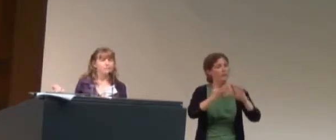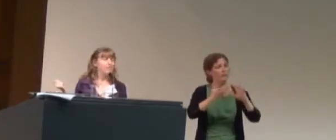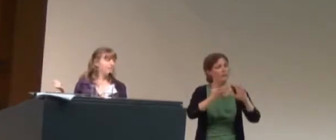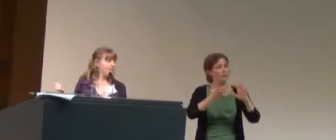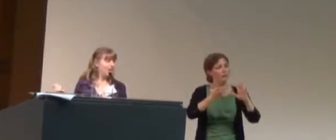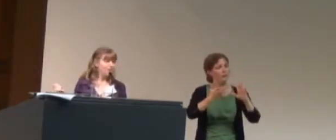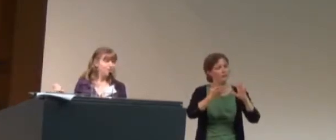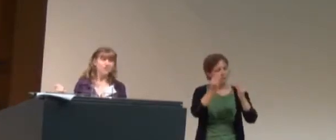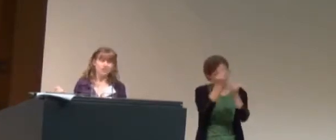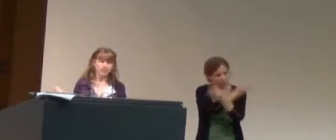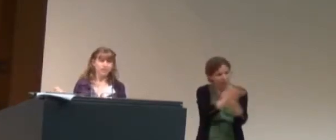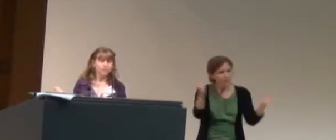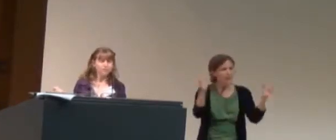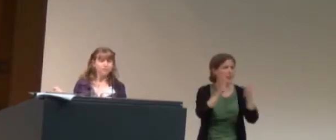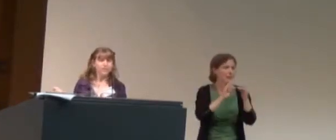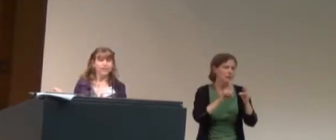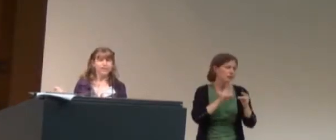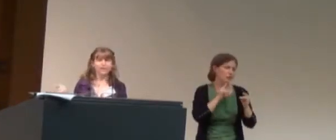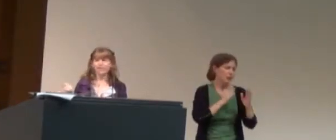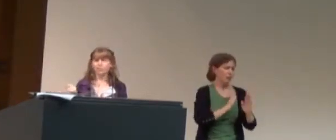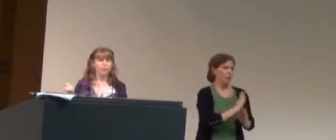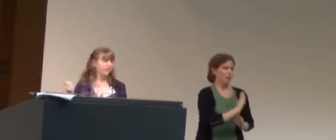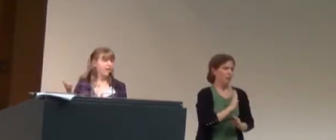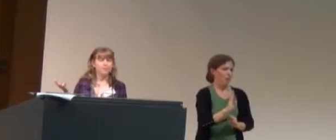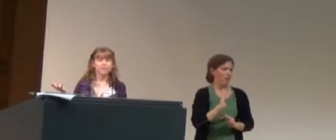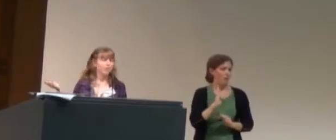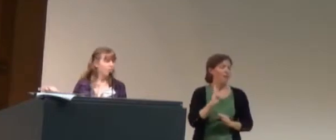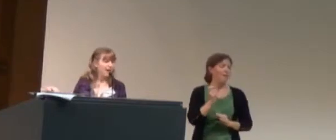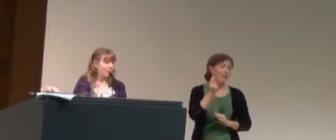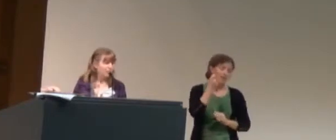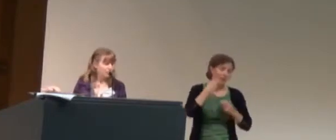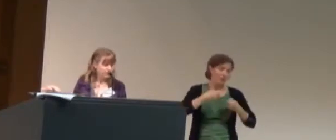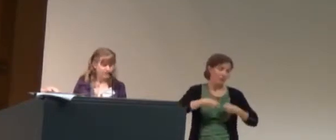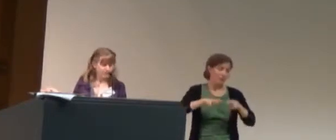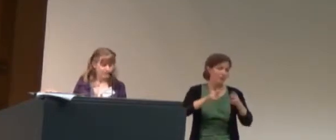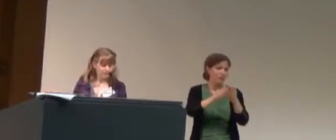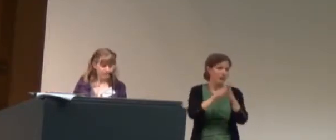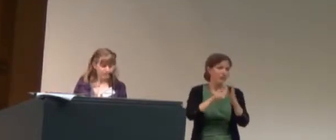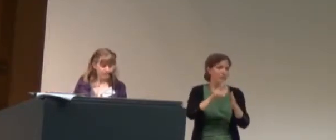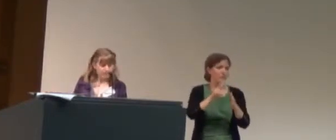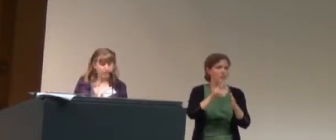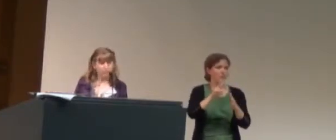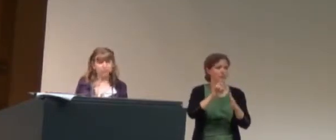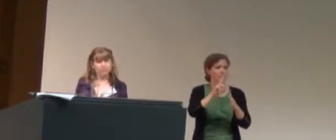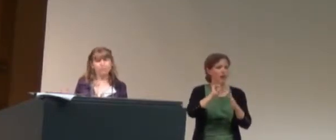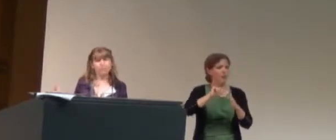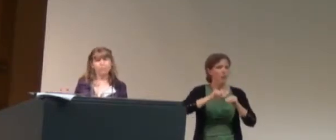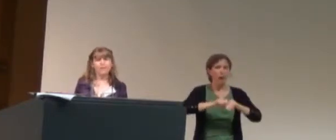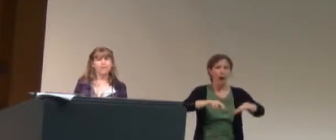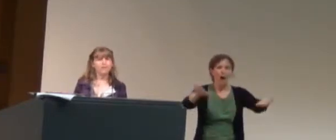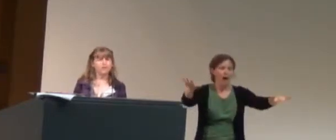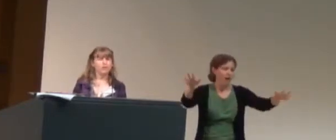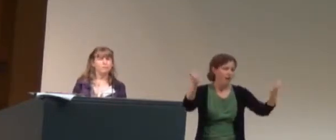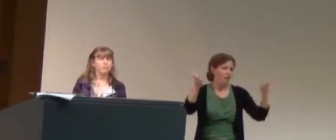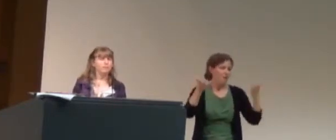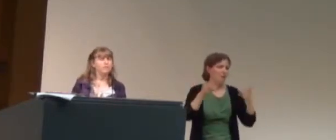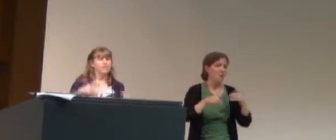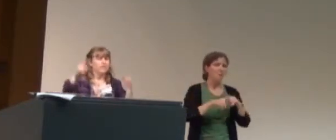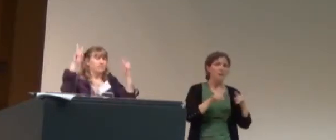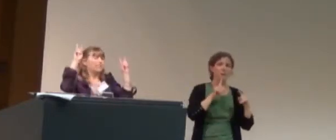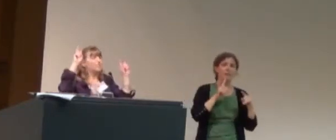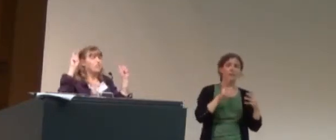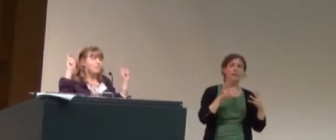message out, generally, unless your post happens to go viral or something. So there's no mainstream